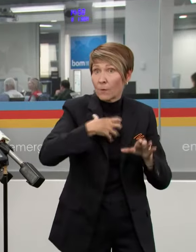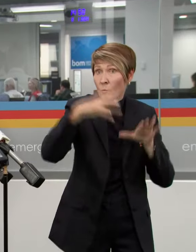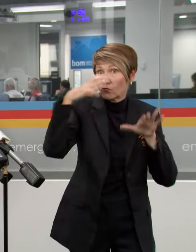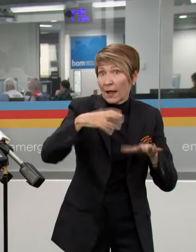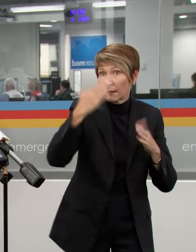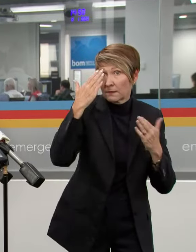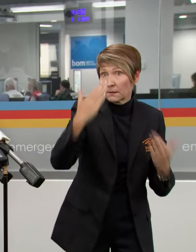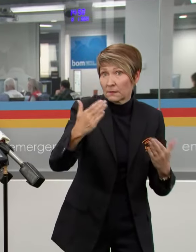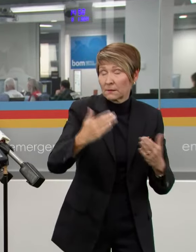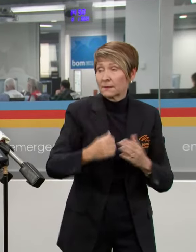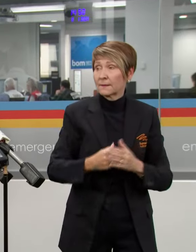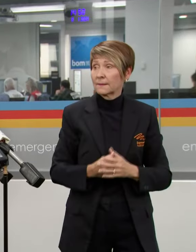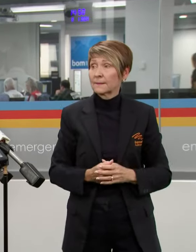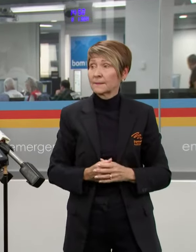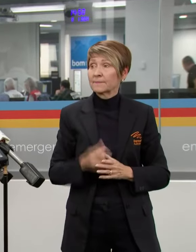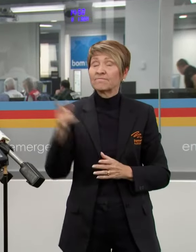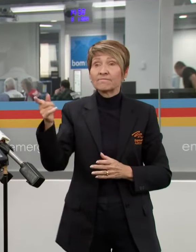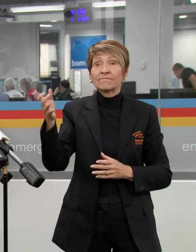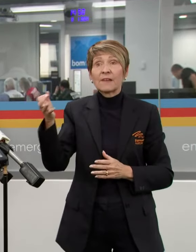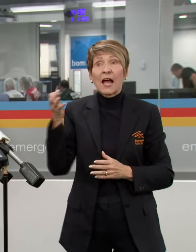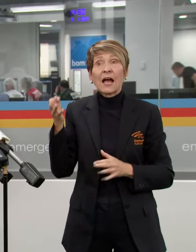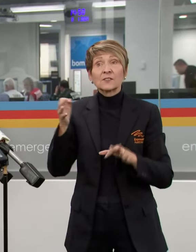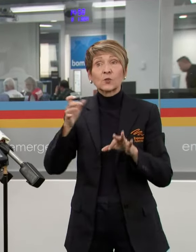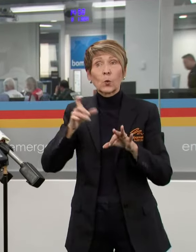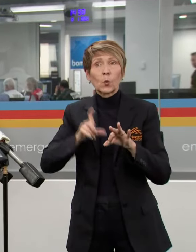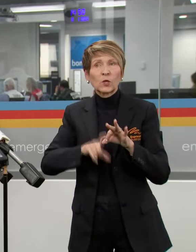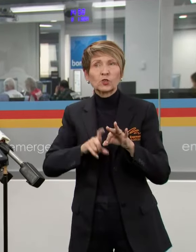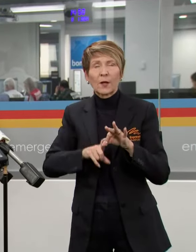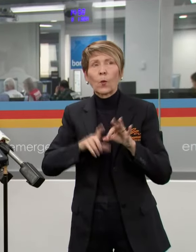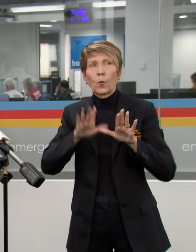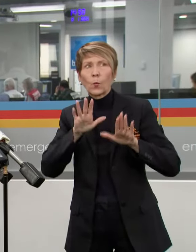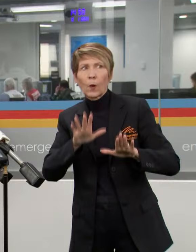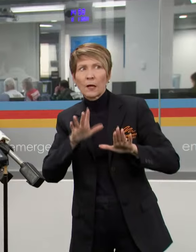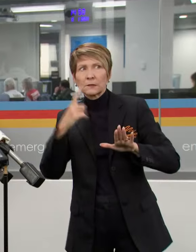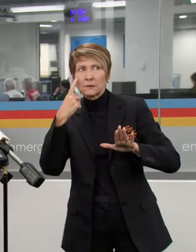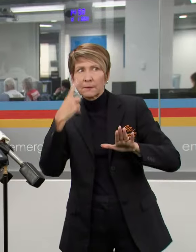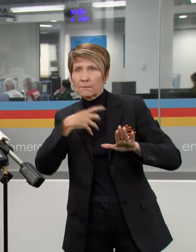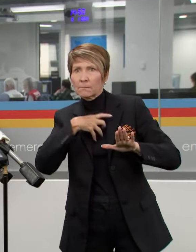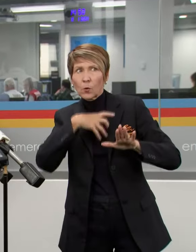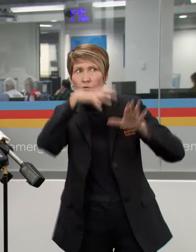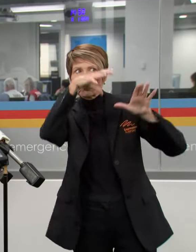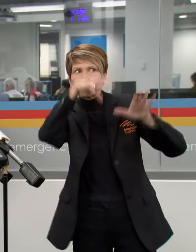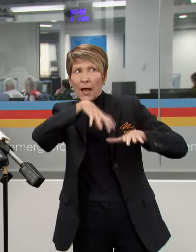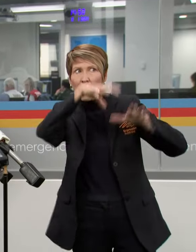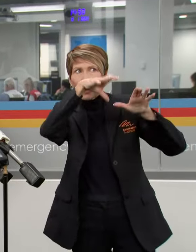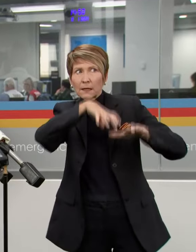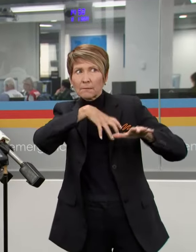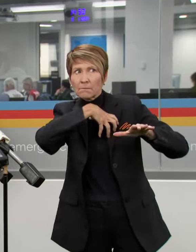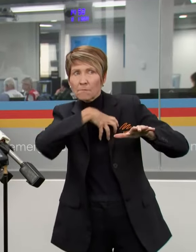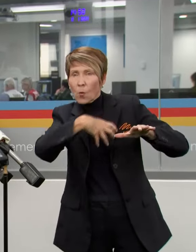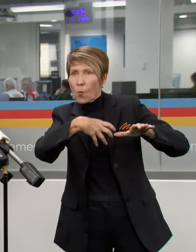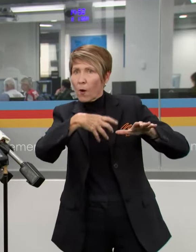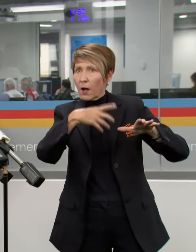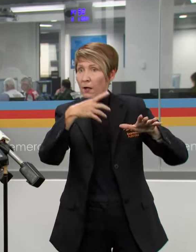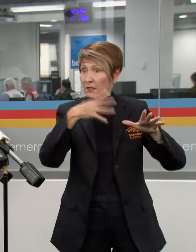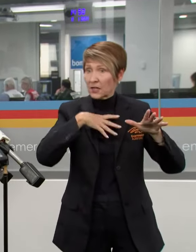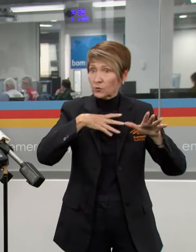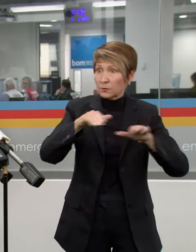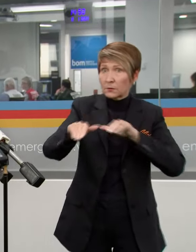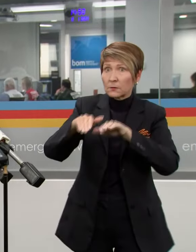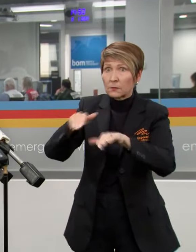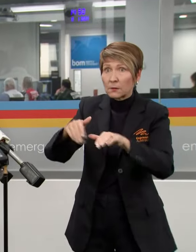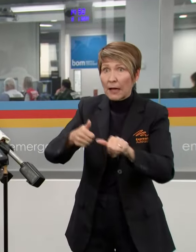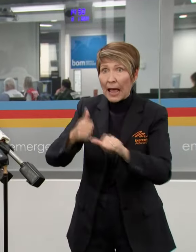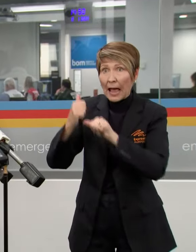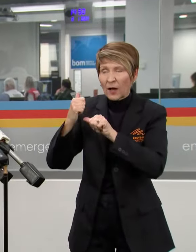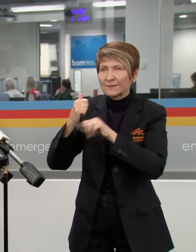or do think that the rain, I guess, moves over, there won't be any more evacuation? Well, there is the risk of... The rains will